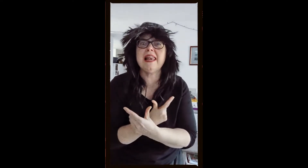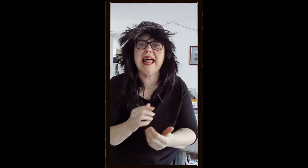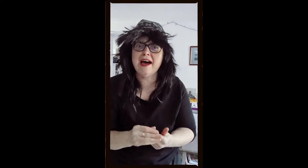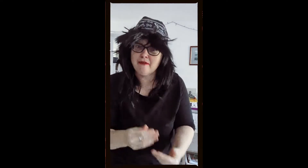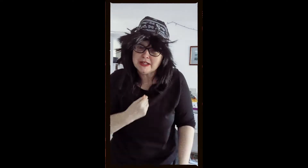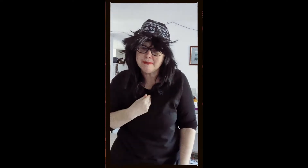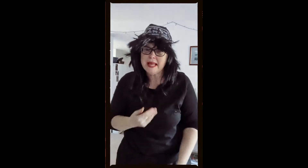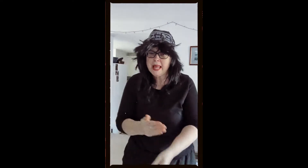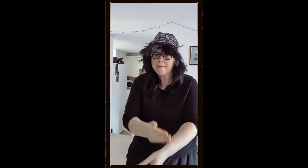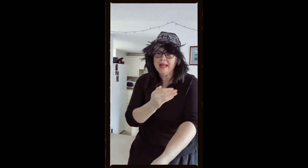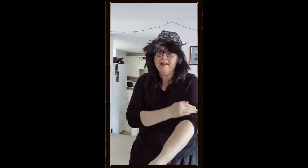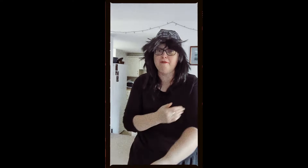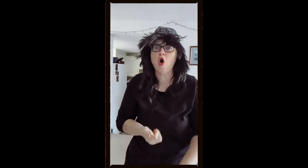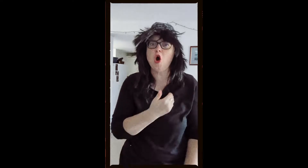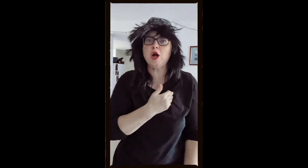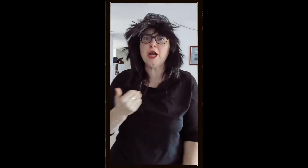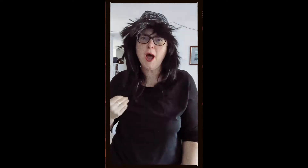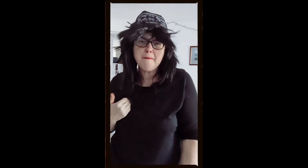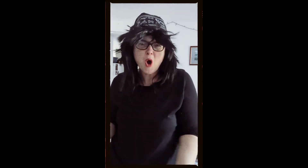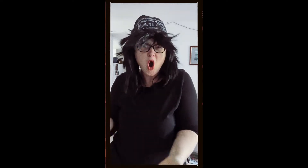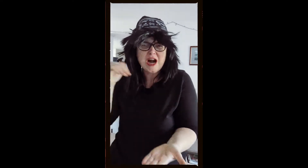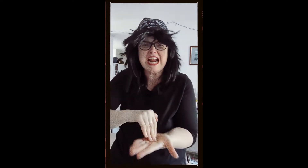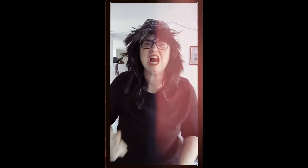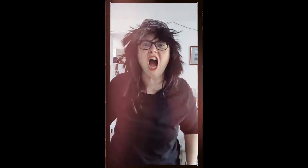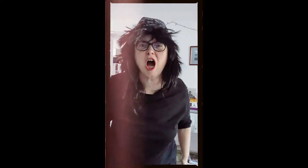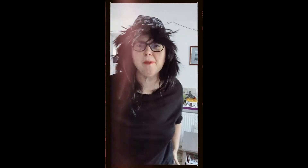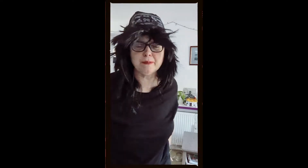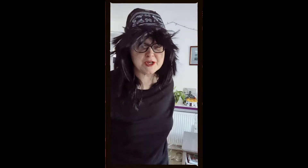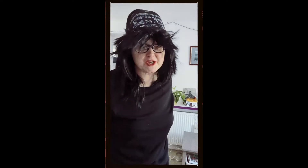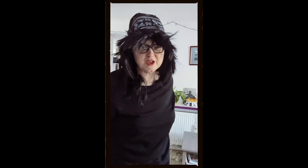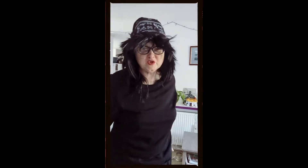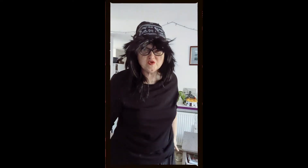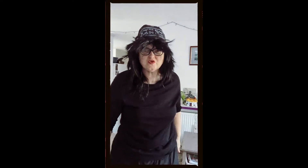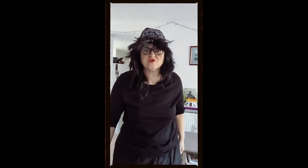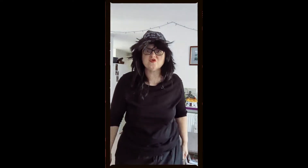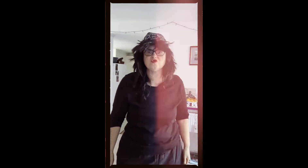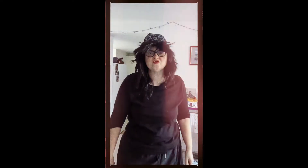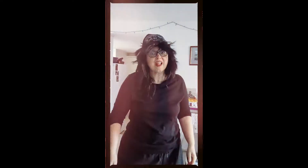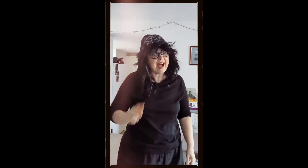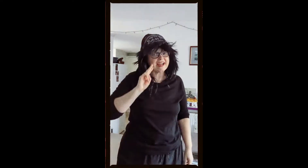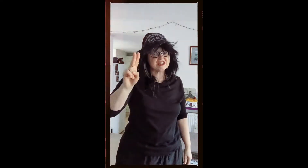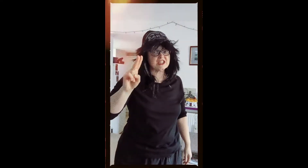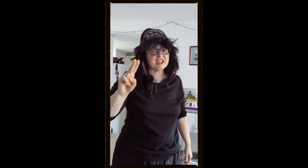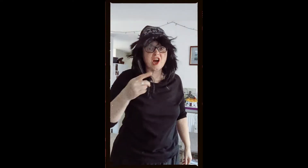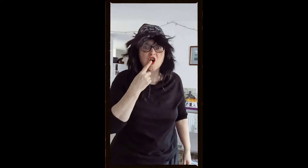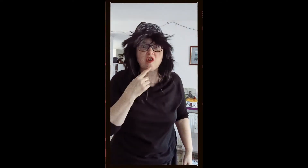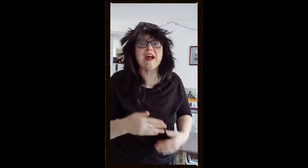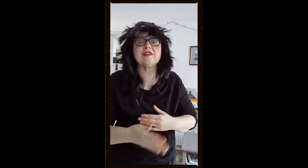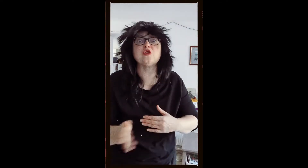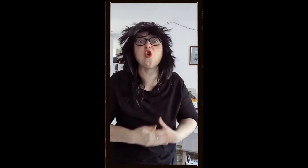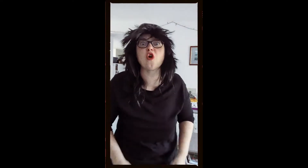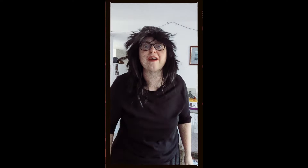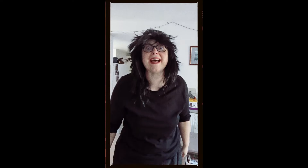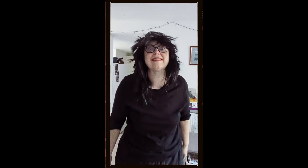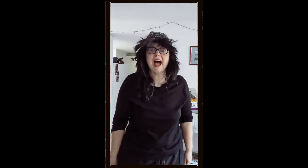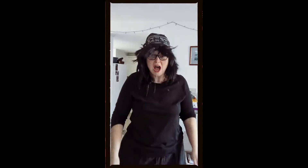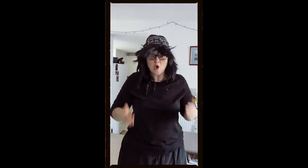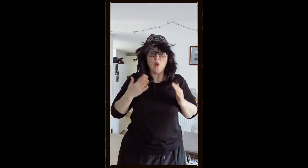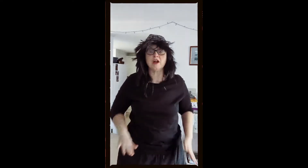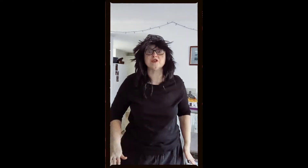laugh to me before the morning comes I see a red door and I want